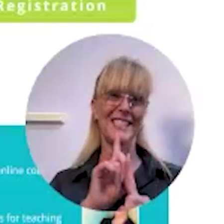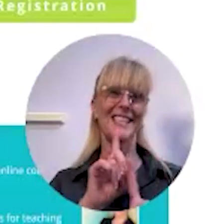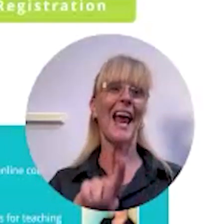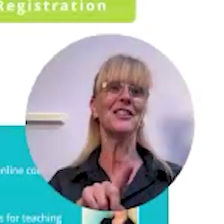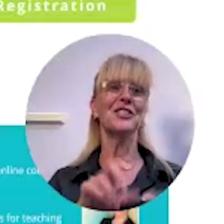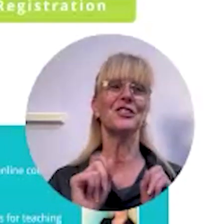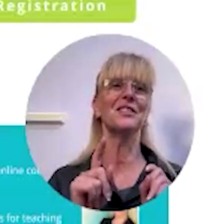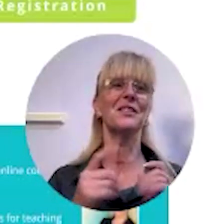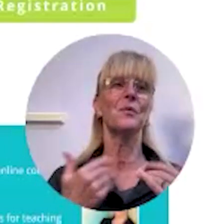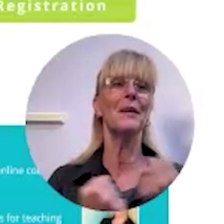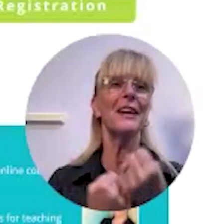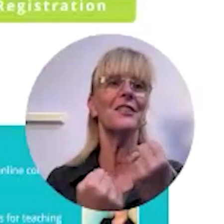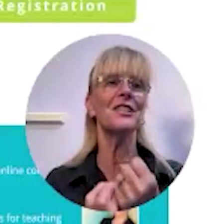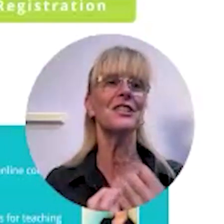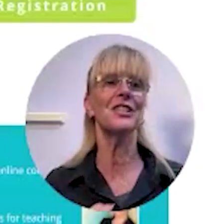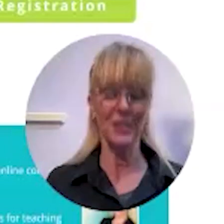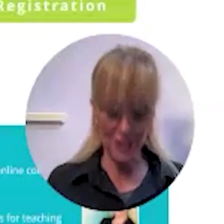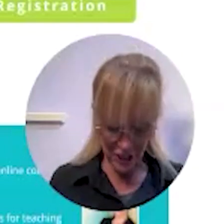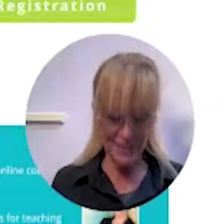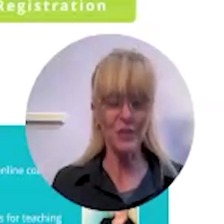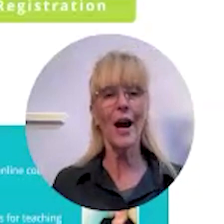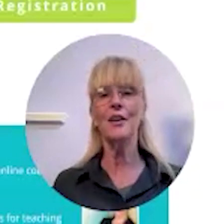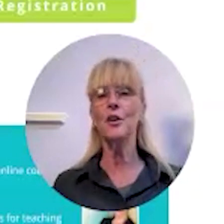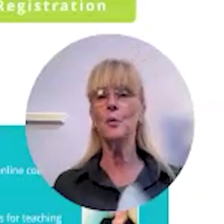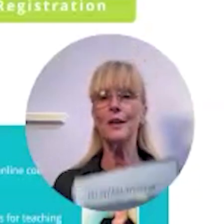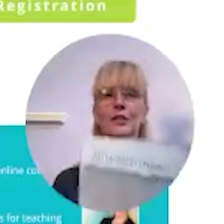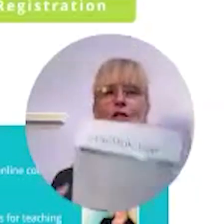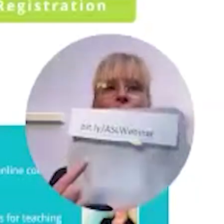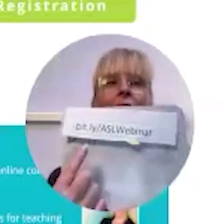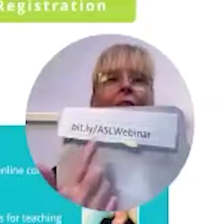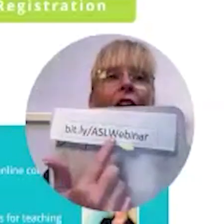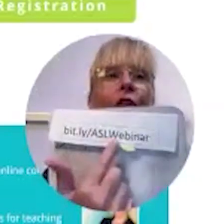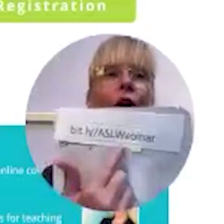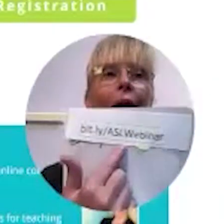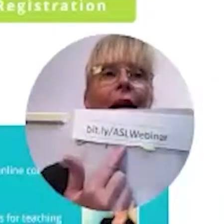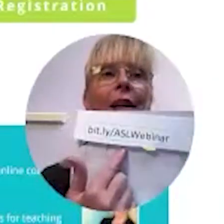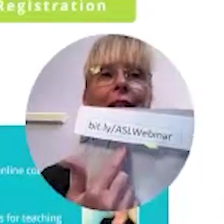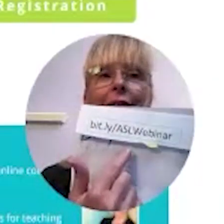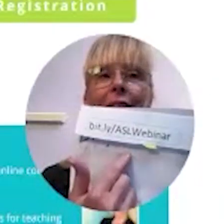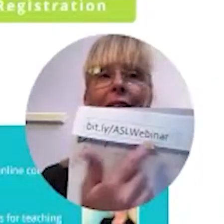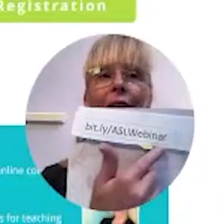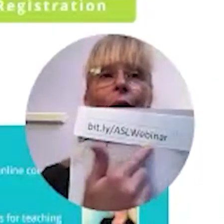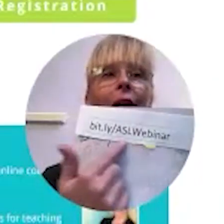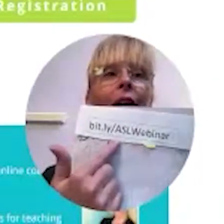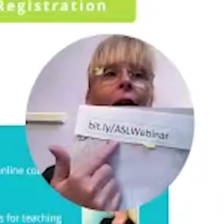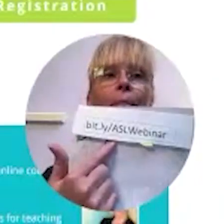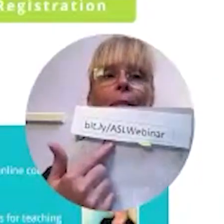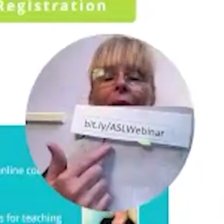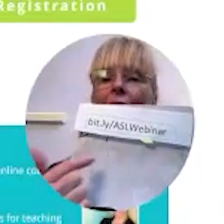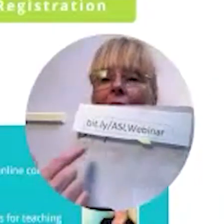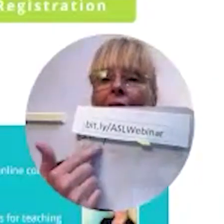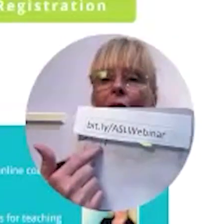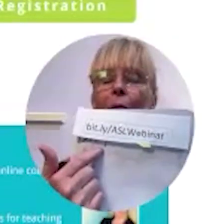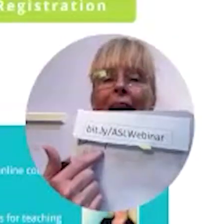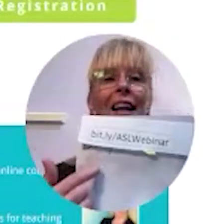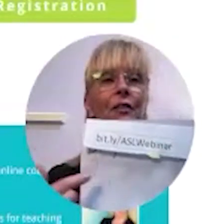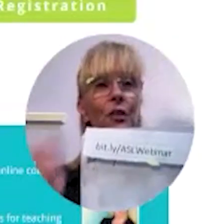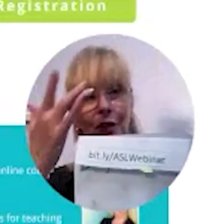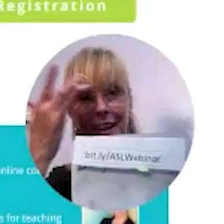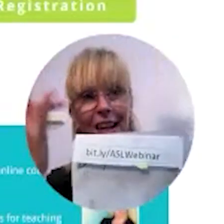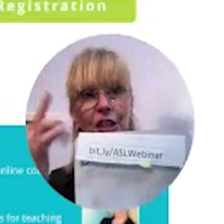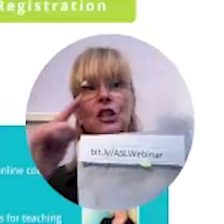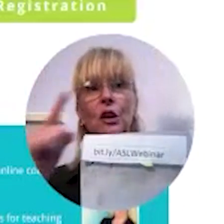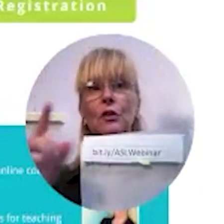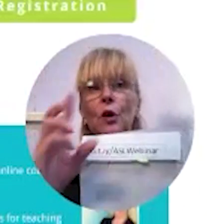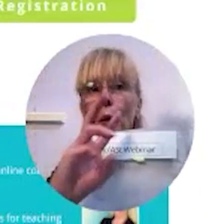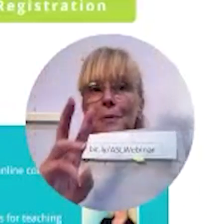questions answered so we'll be here to suggest so how do you register you go right here to this link right here um and if